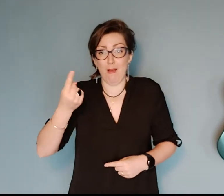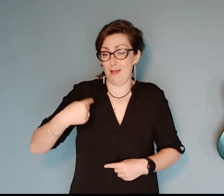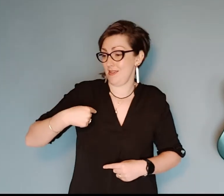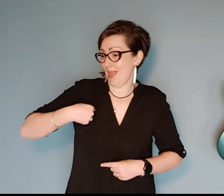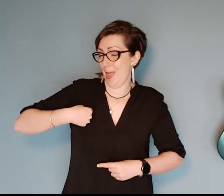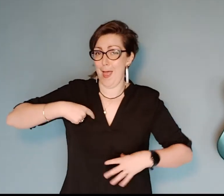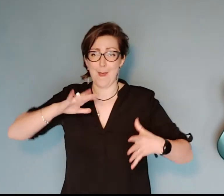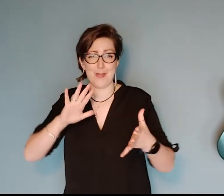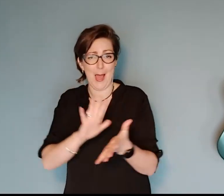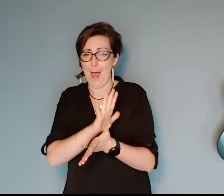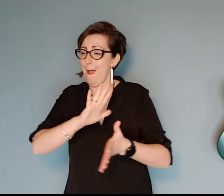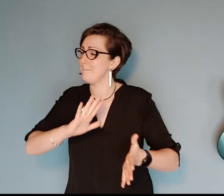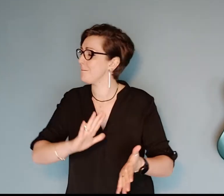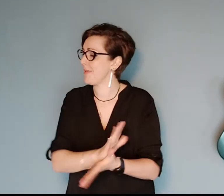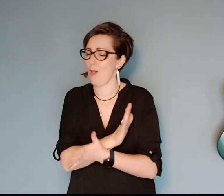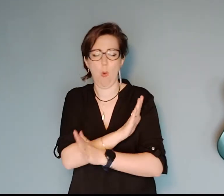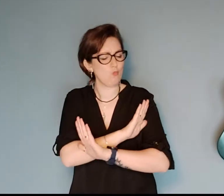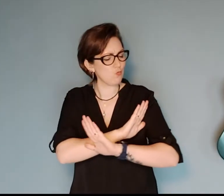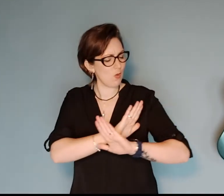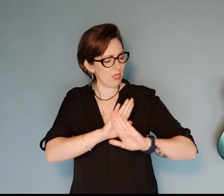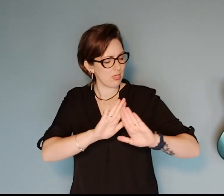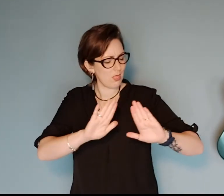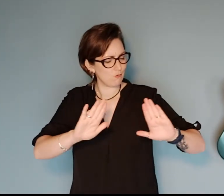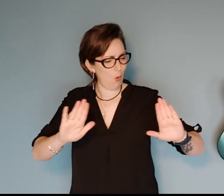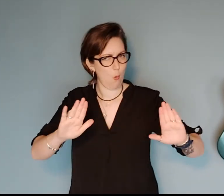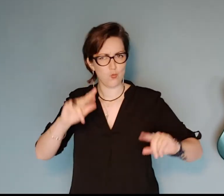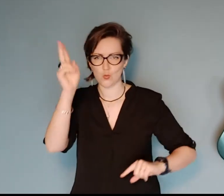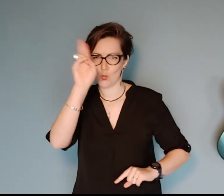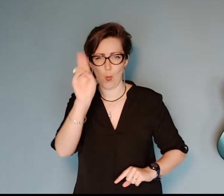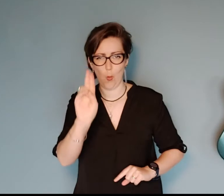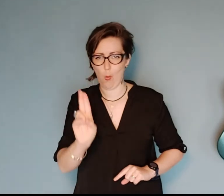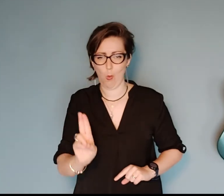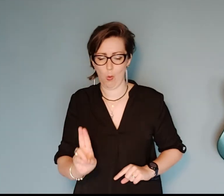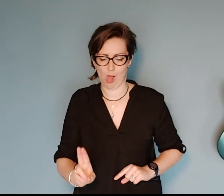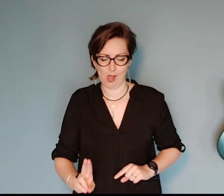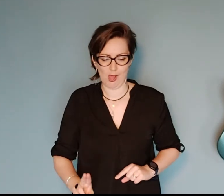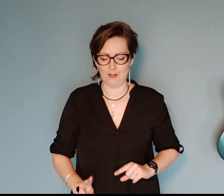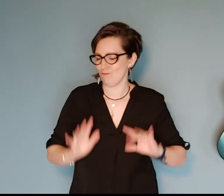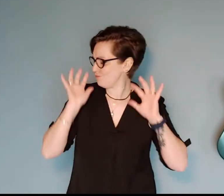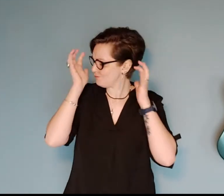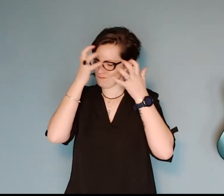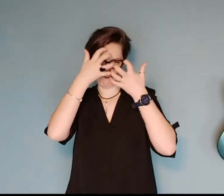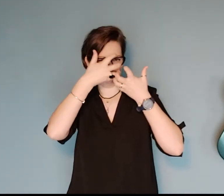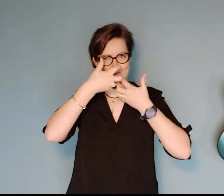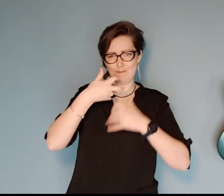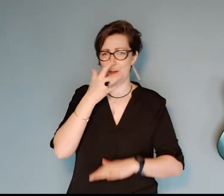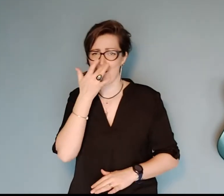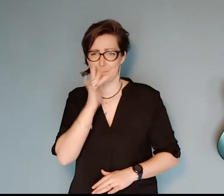I'm happy with no school I don't have to worry about